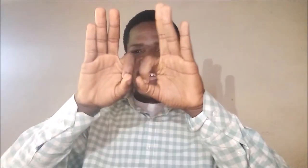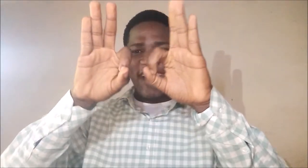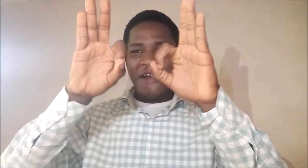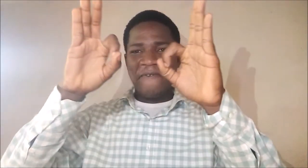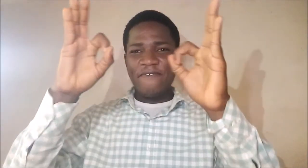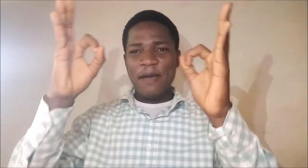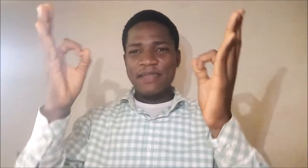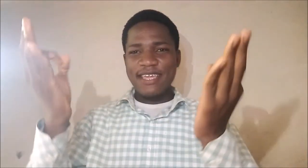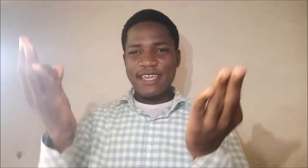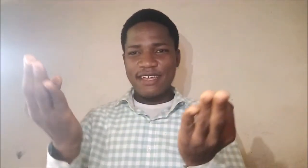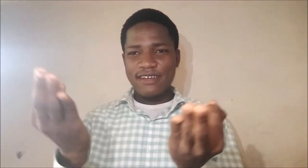Family.